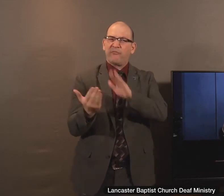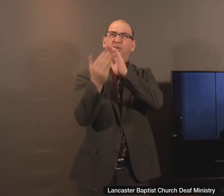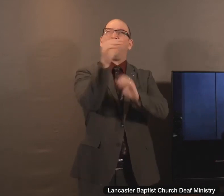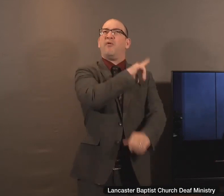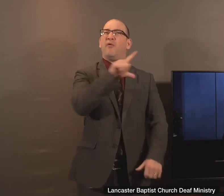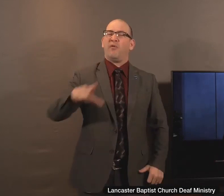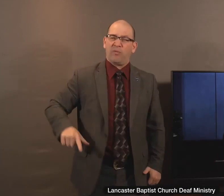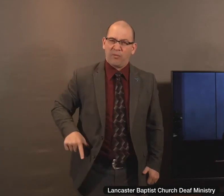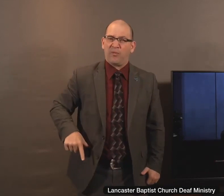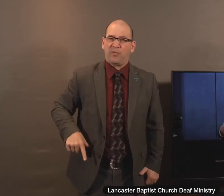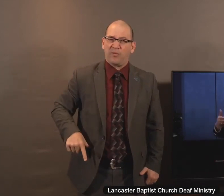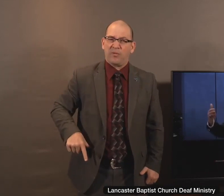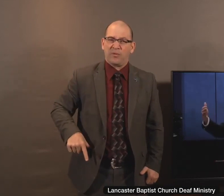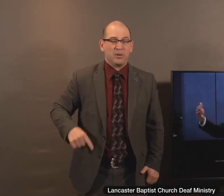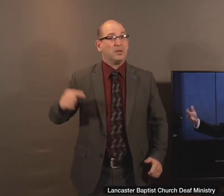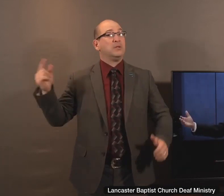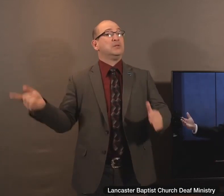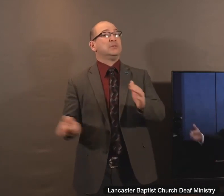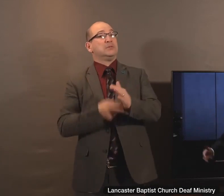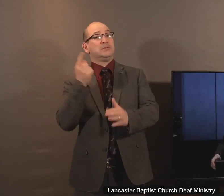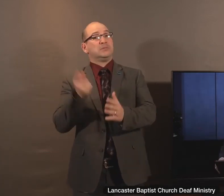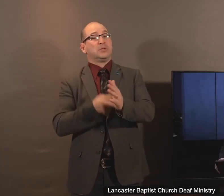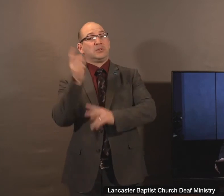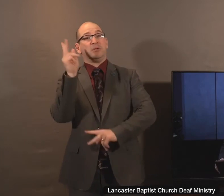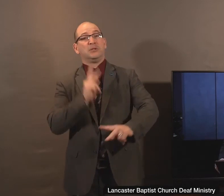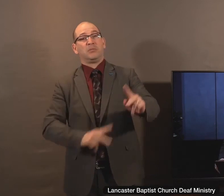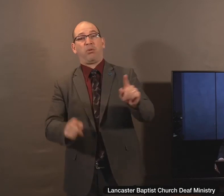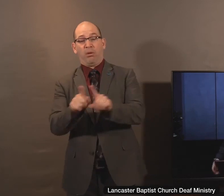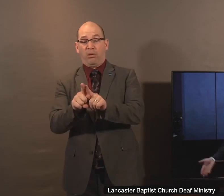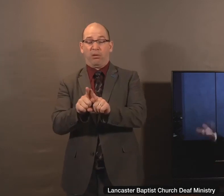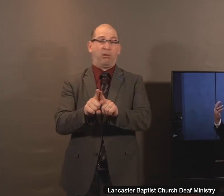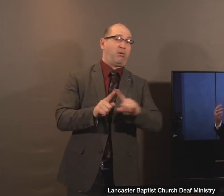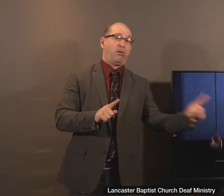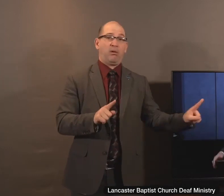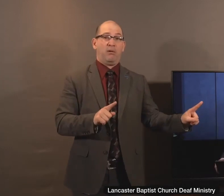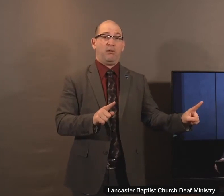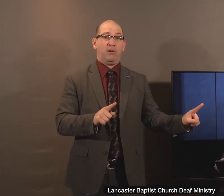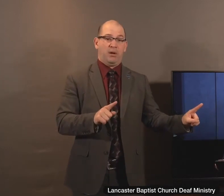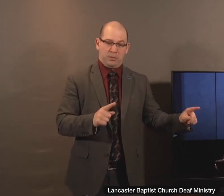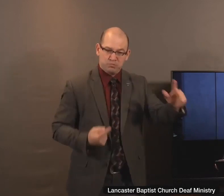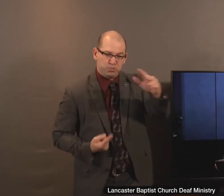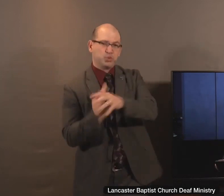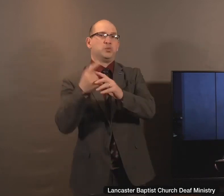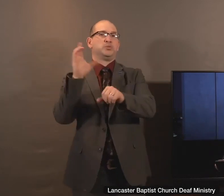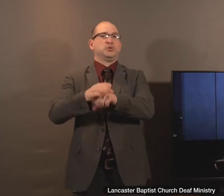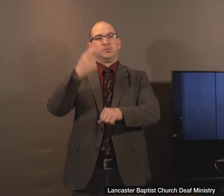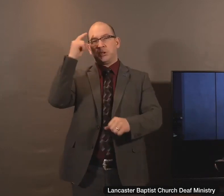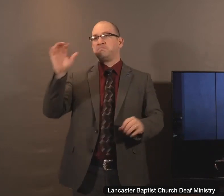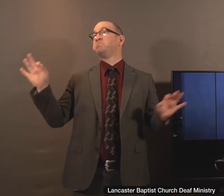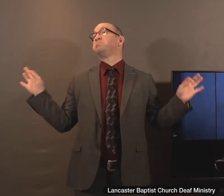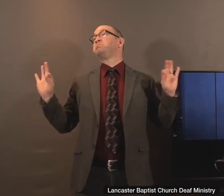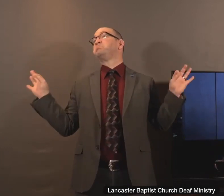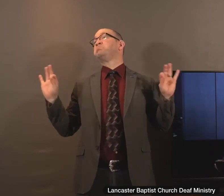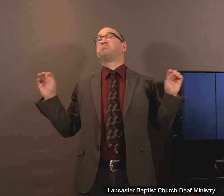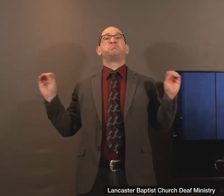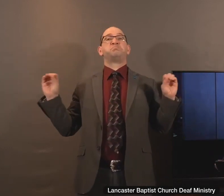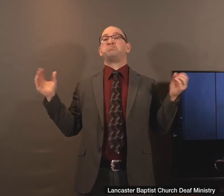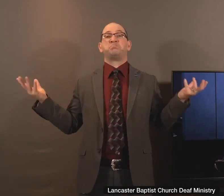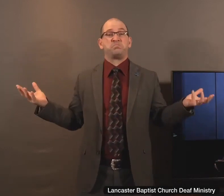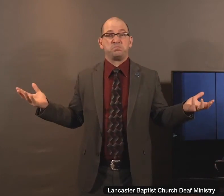sometimes that walk away from the Lord and live an ungodly life and they just show back up at church as though nothing ever happened. But you know, I